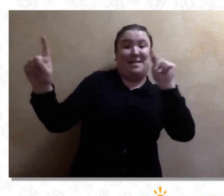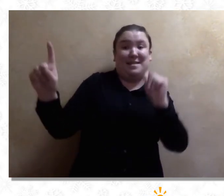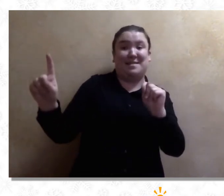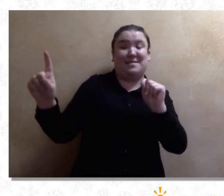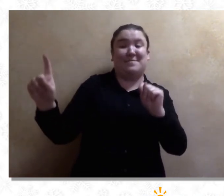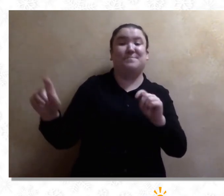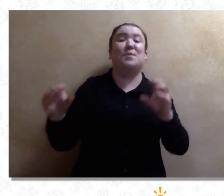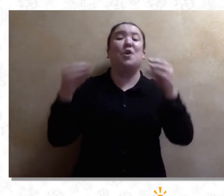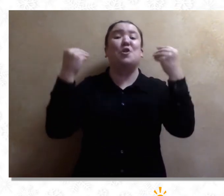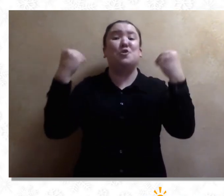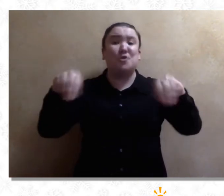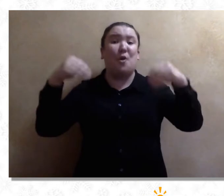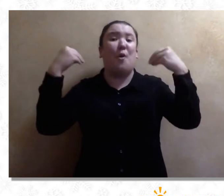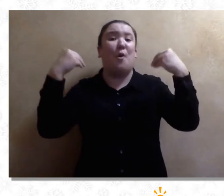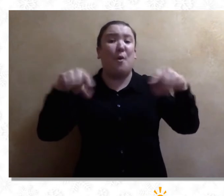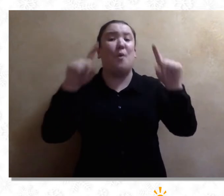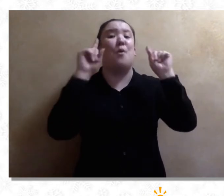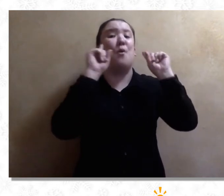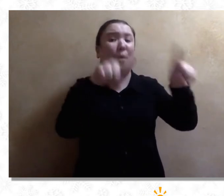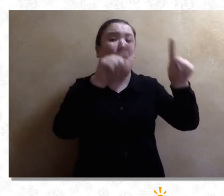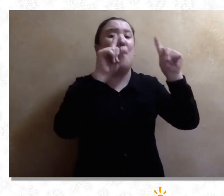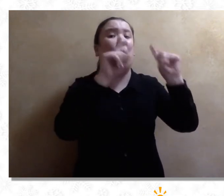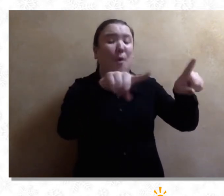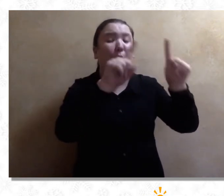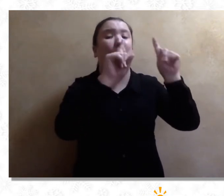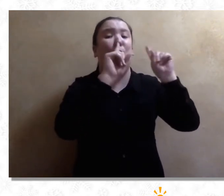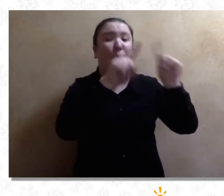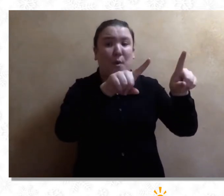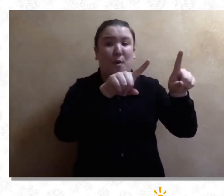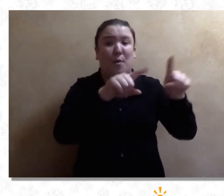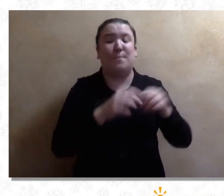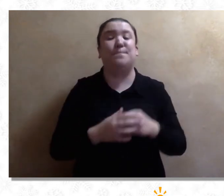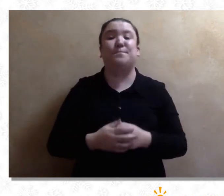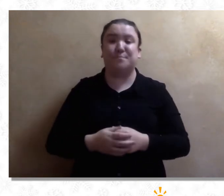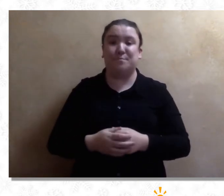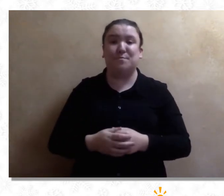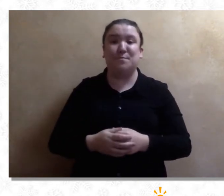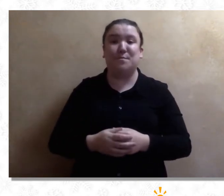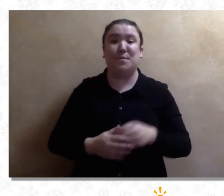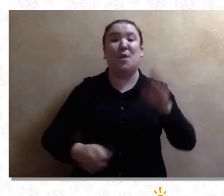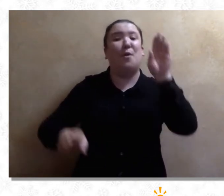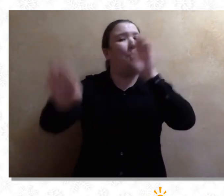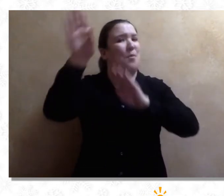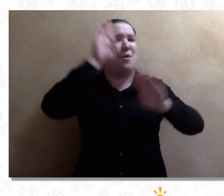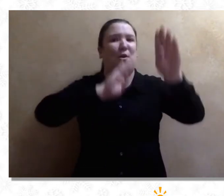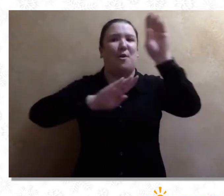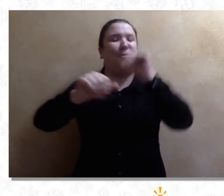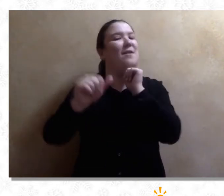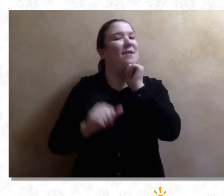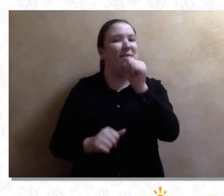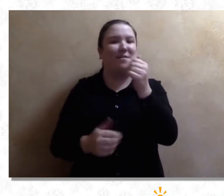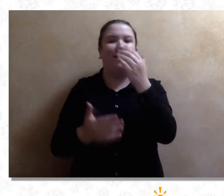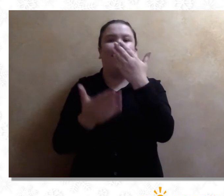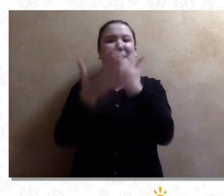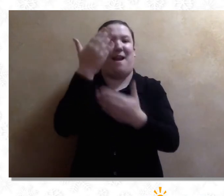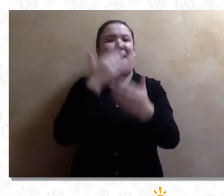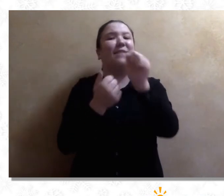distance, run to the store. No need to worry, just